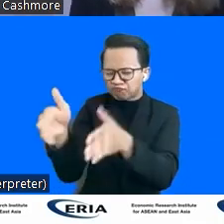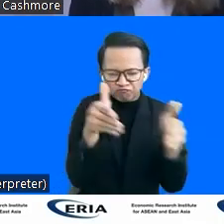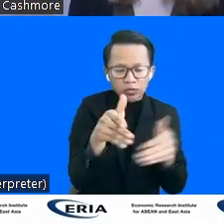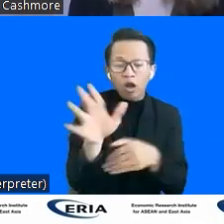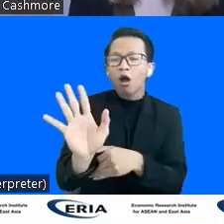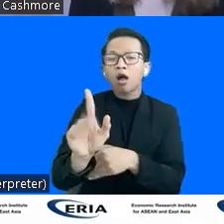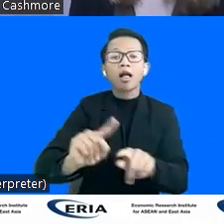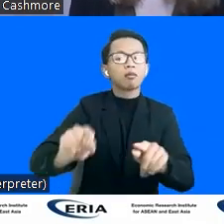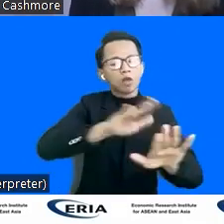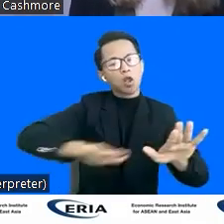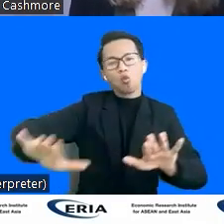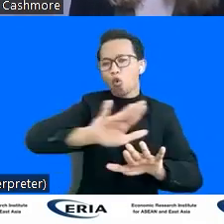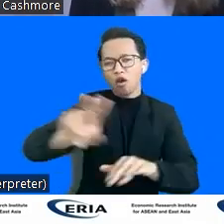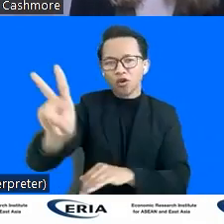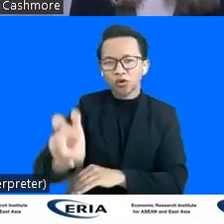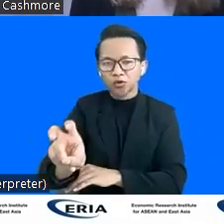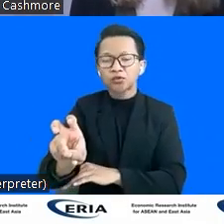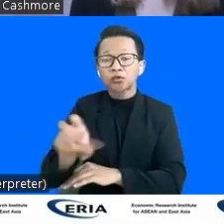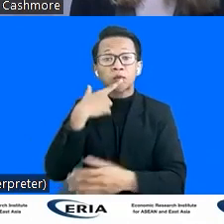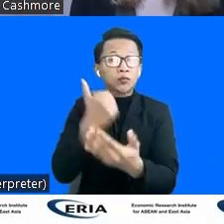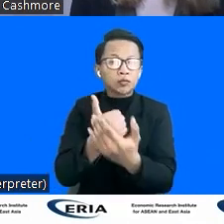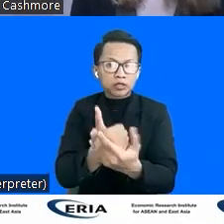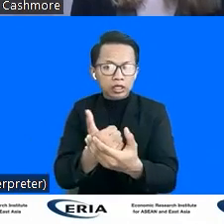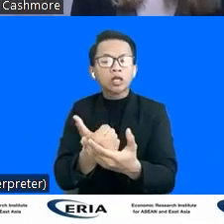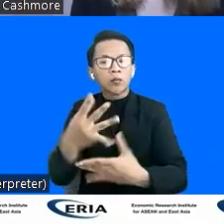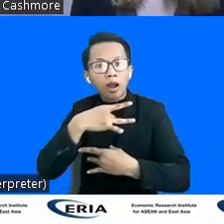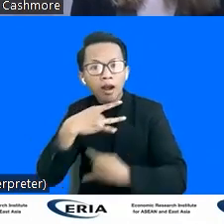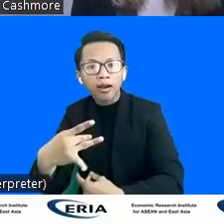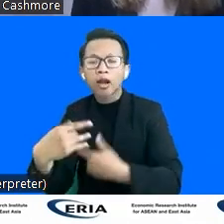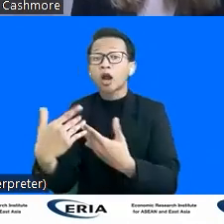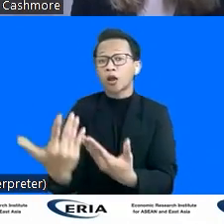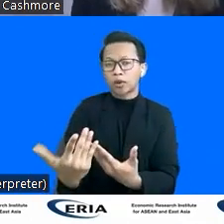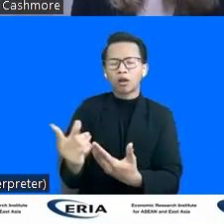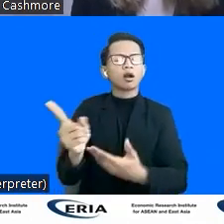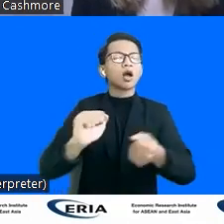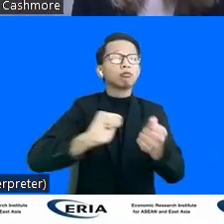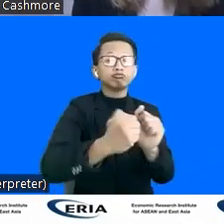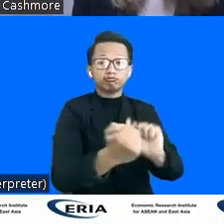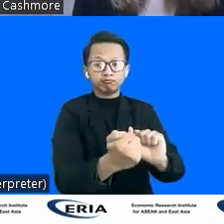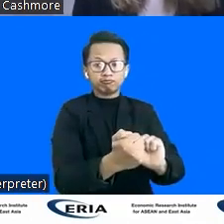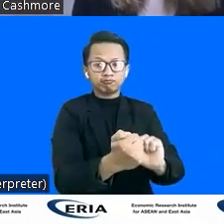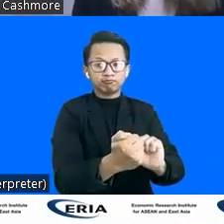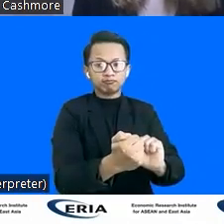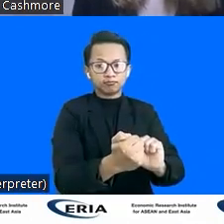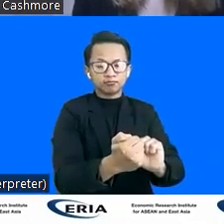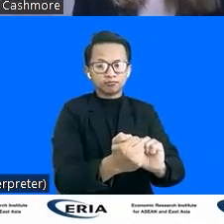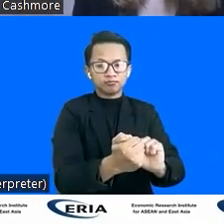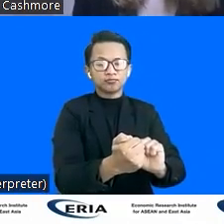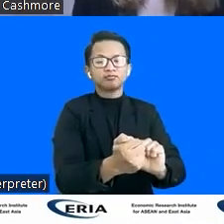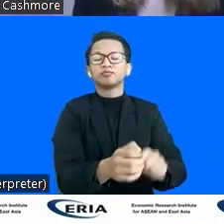what is particularly interesting is that in some cases, the distinction between mainstream